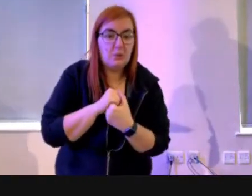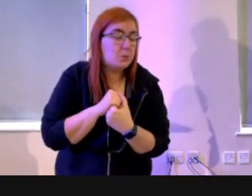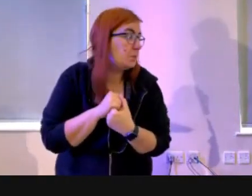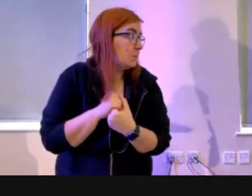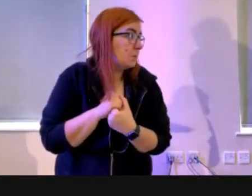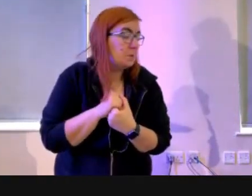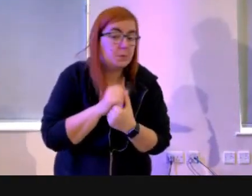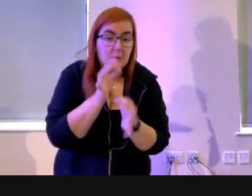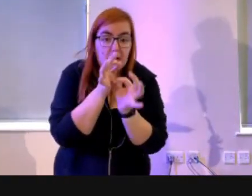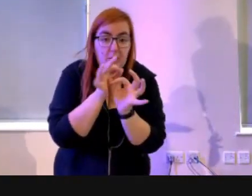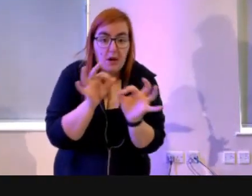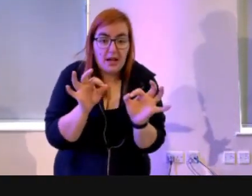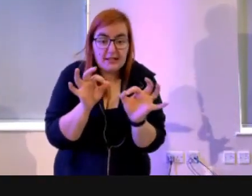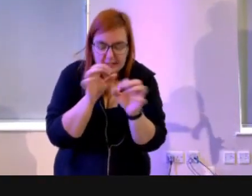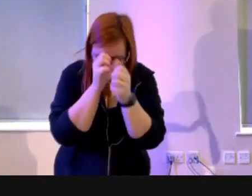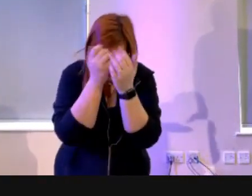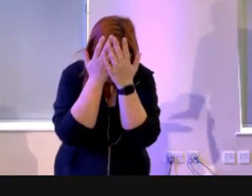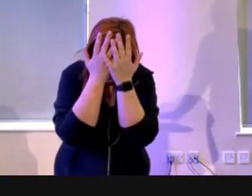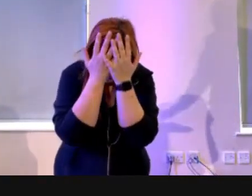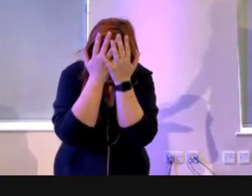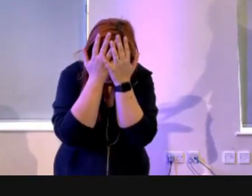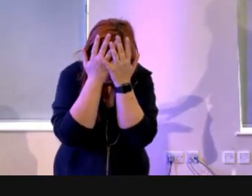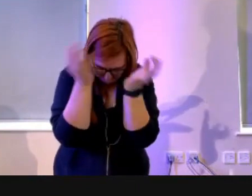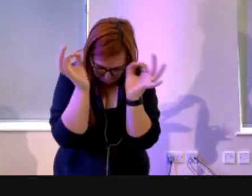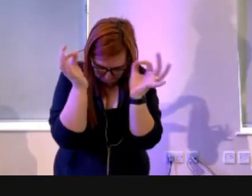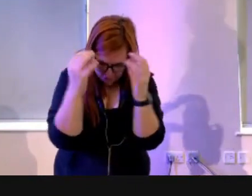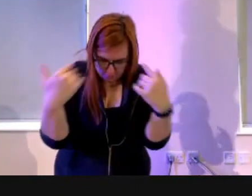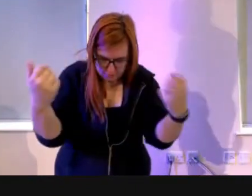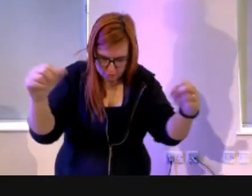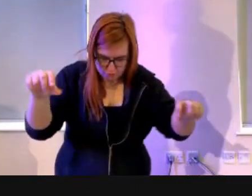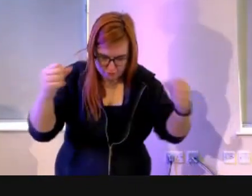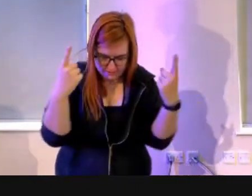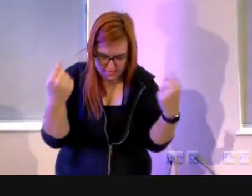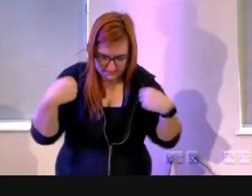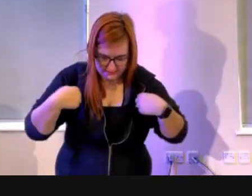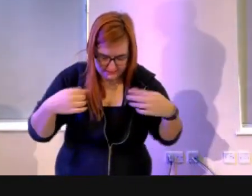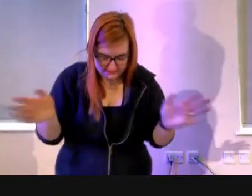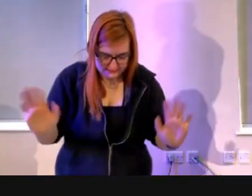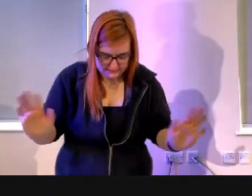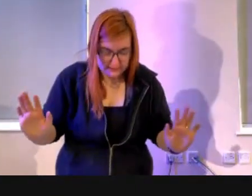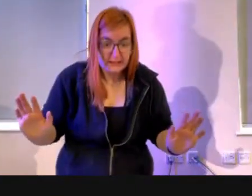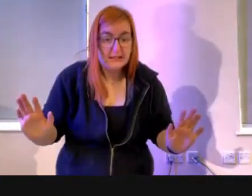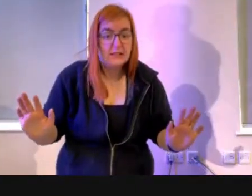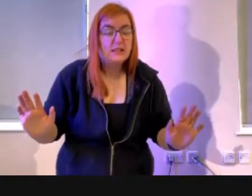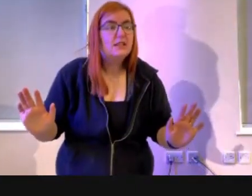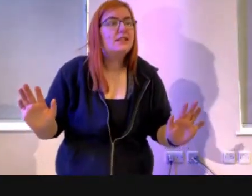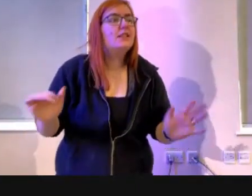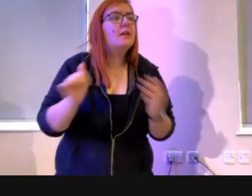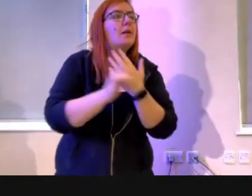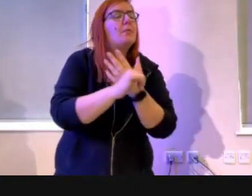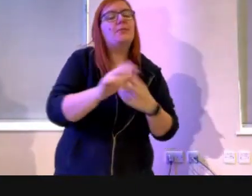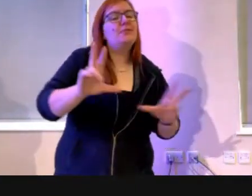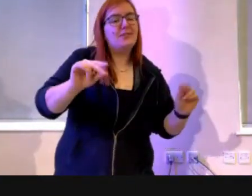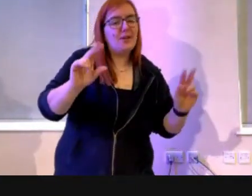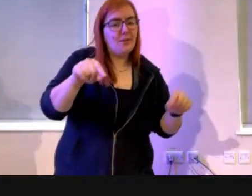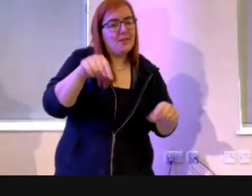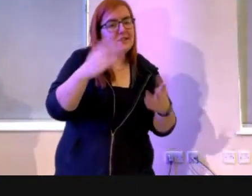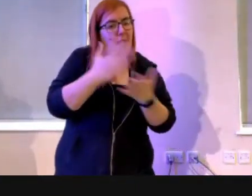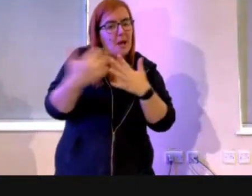really, really quiet that no one will notice I'm here. And the Bible says, no, you're in a battle and you